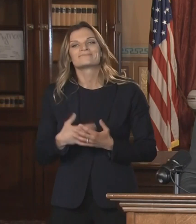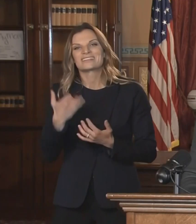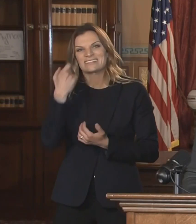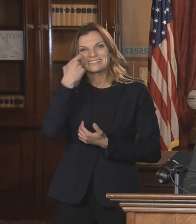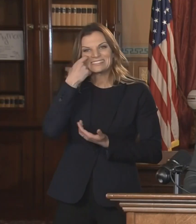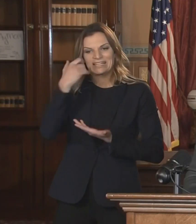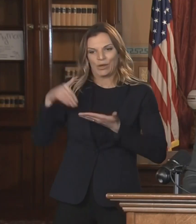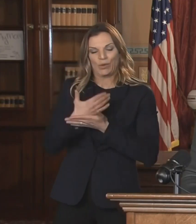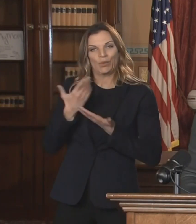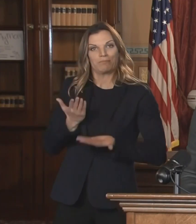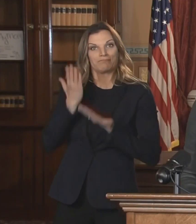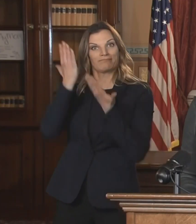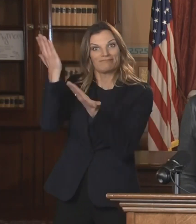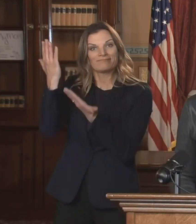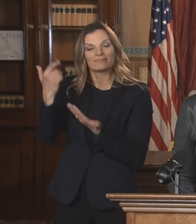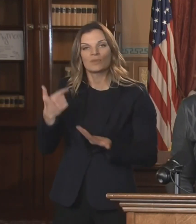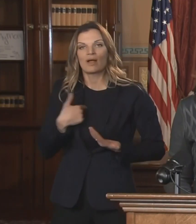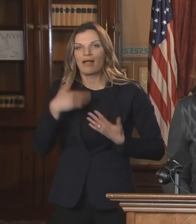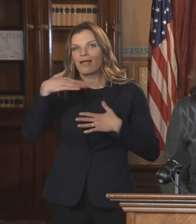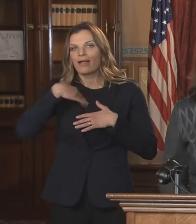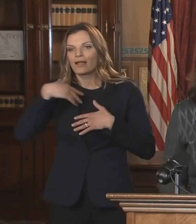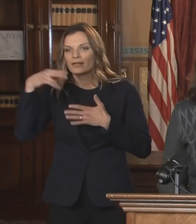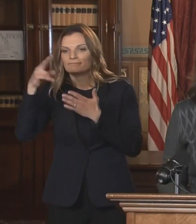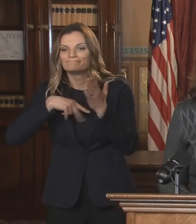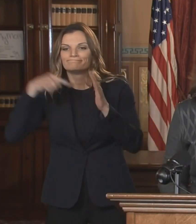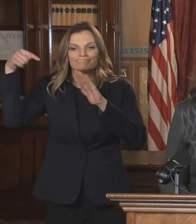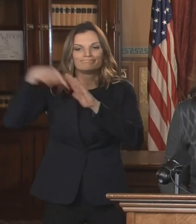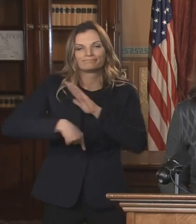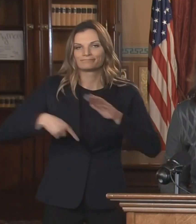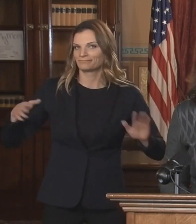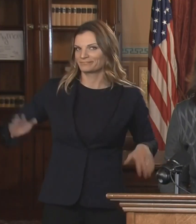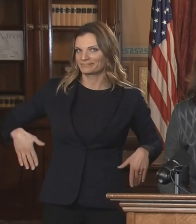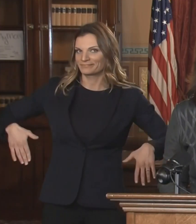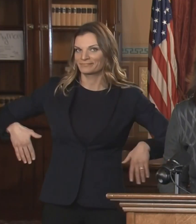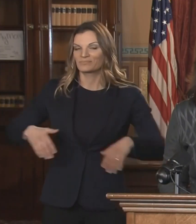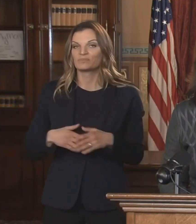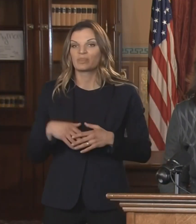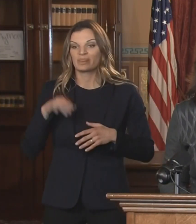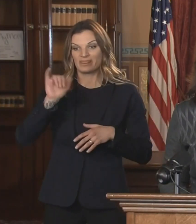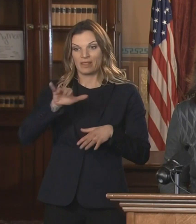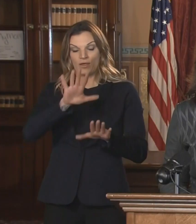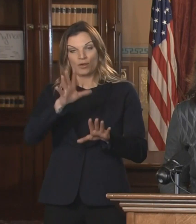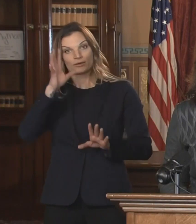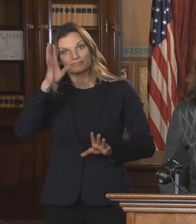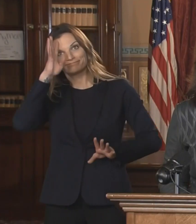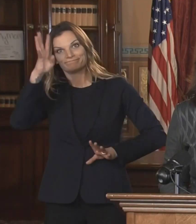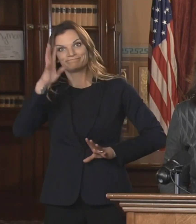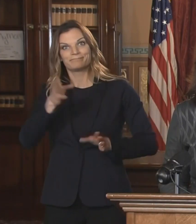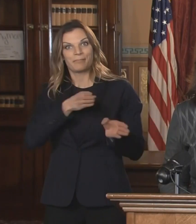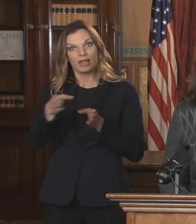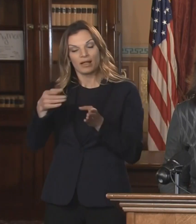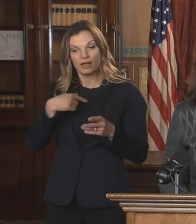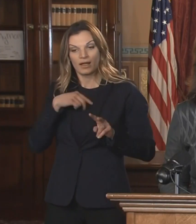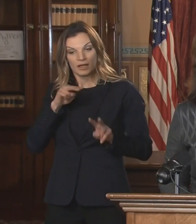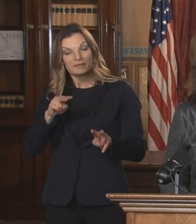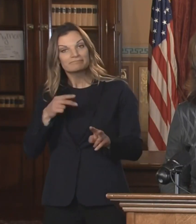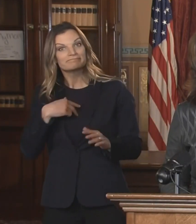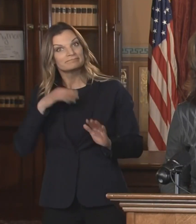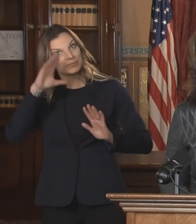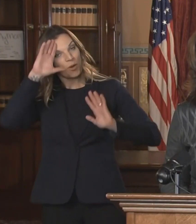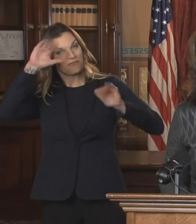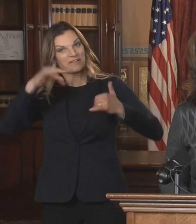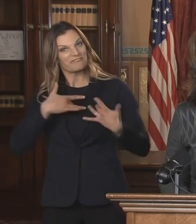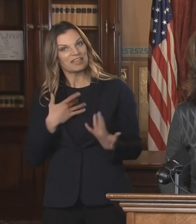the, uh, proposal. I can just say that the, the spirit of it is something that gives me, um, great hope and I'm encouraged.